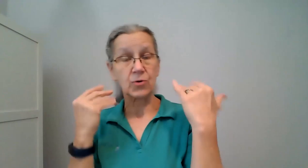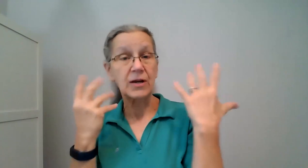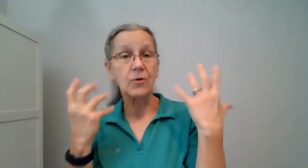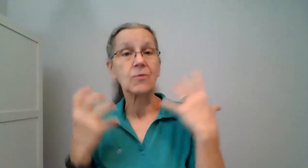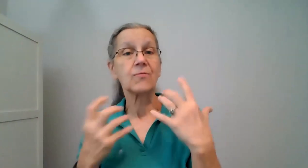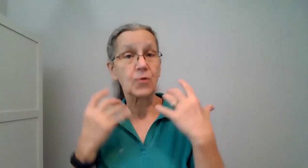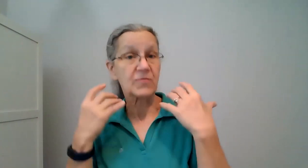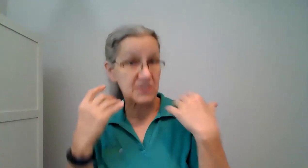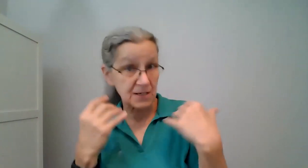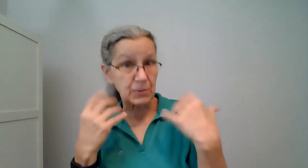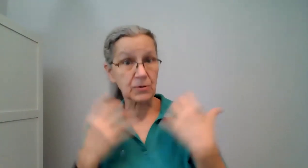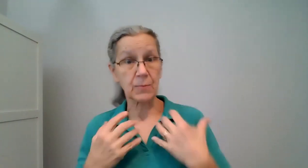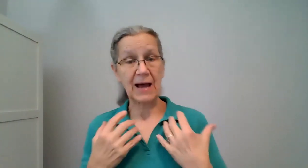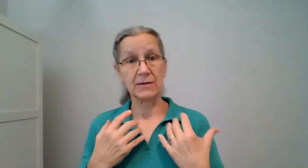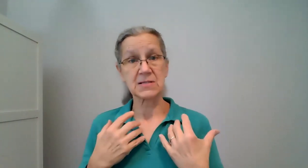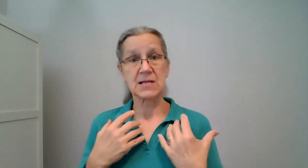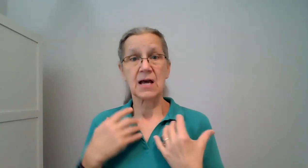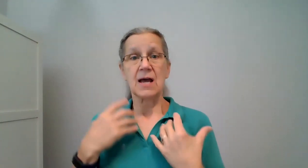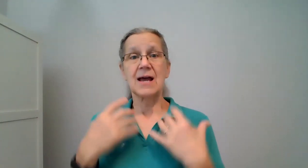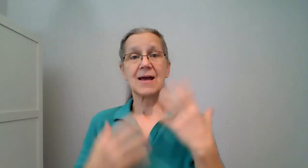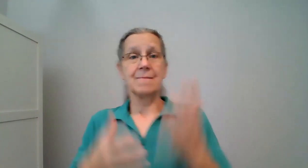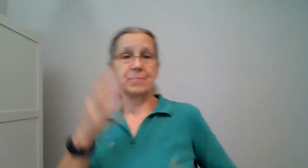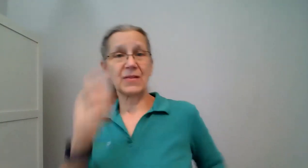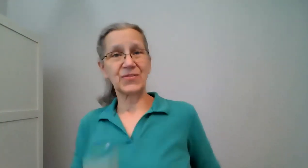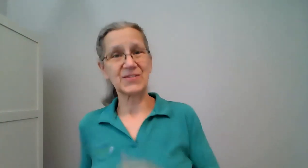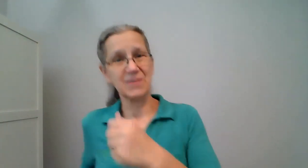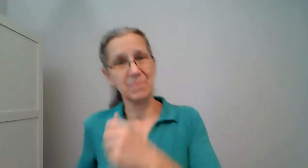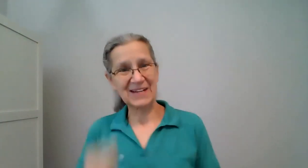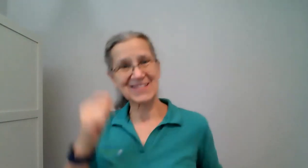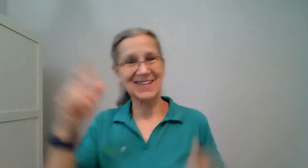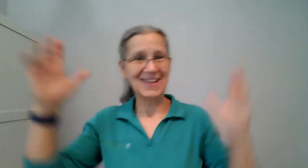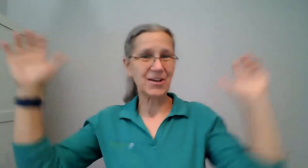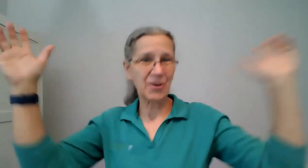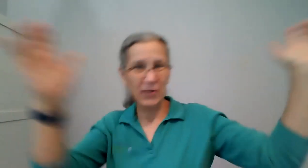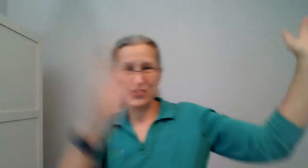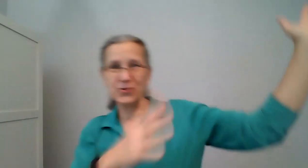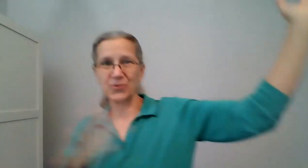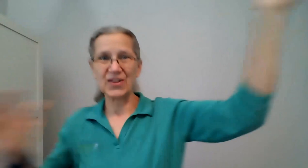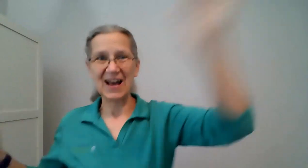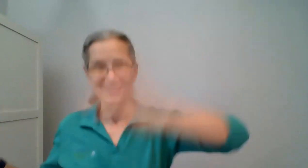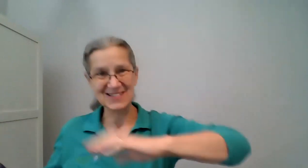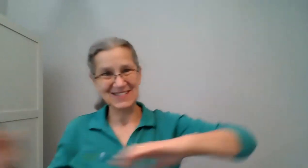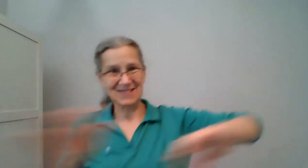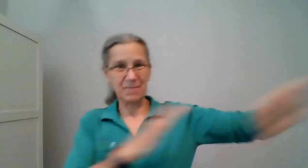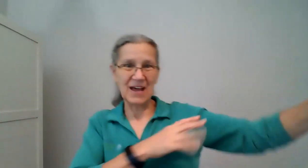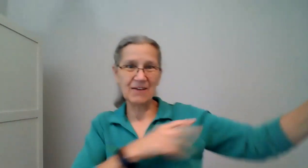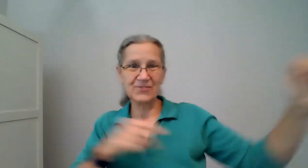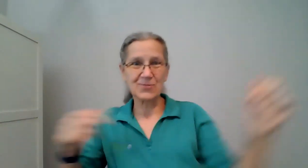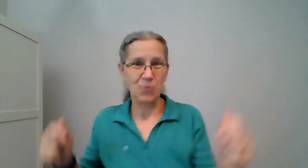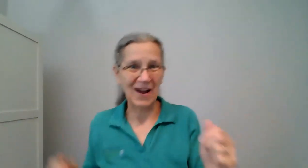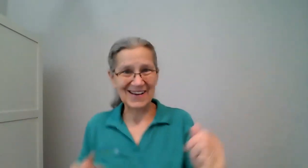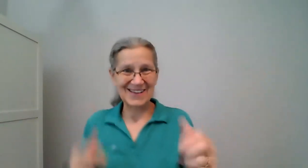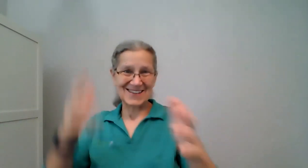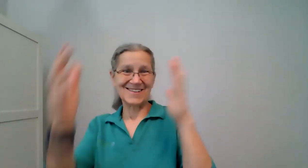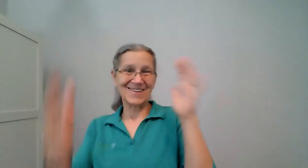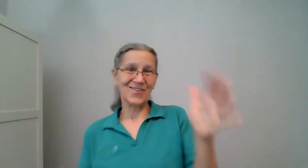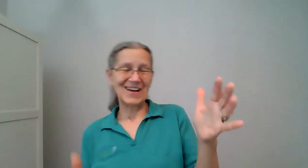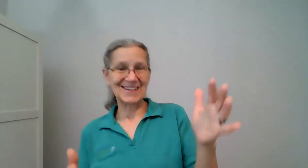ear for vestibular balance and this amazing thing that we do that's left right integrated